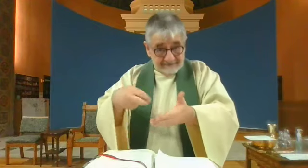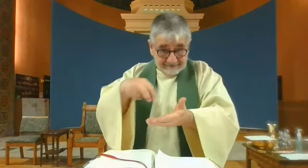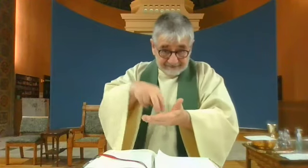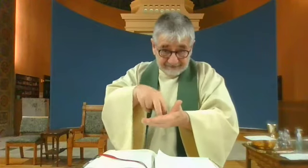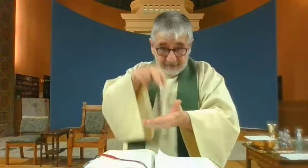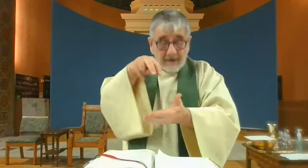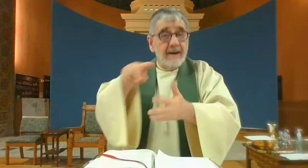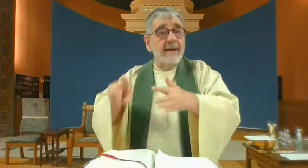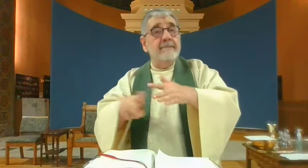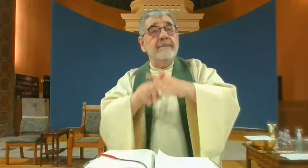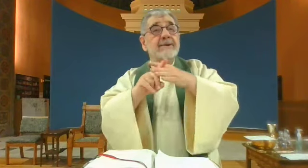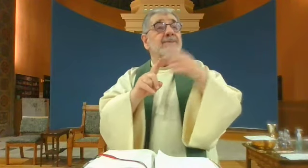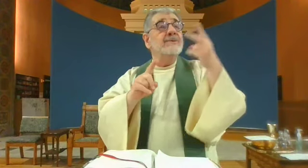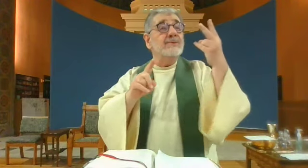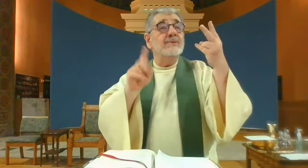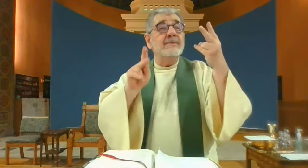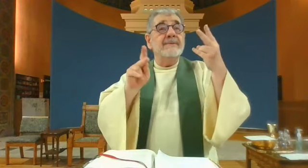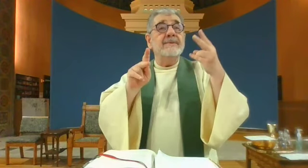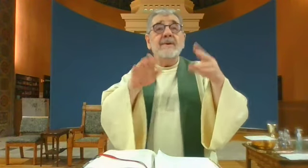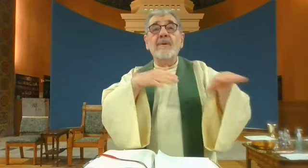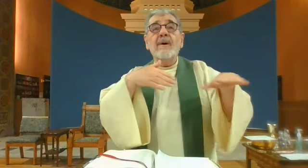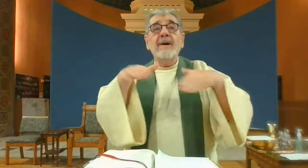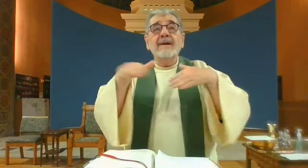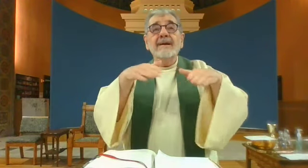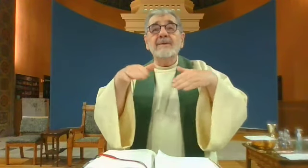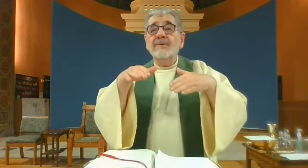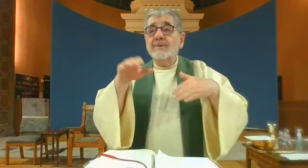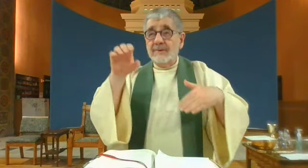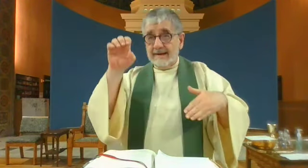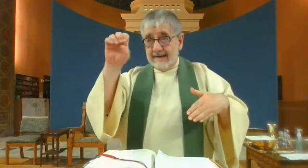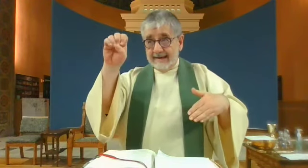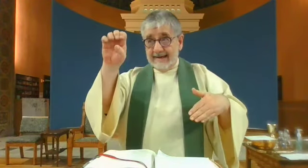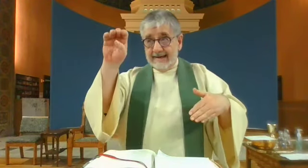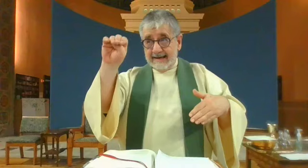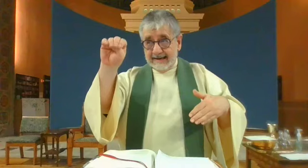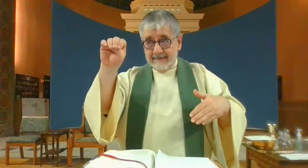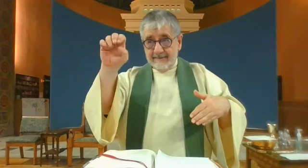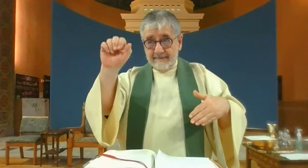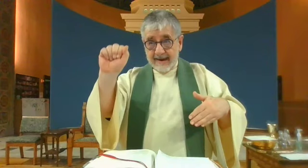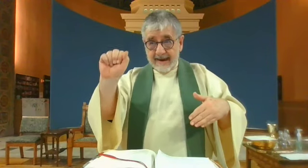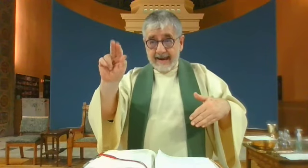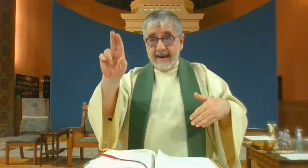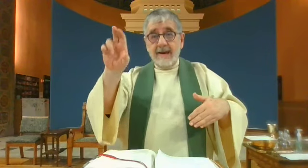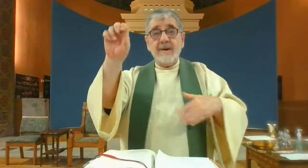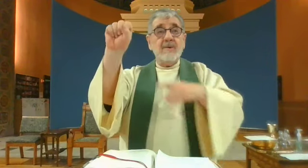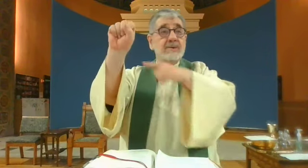is after Jesus has died and risen and appeared to people